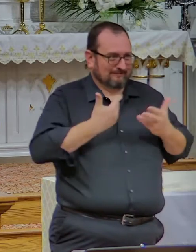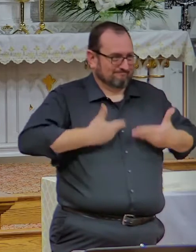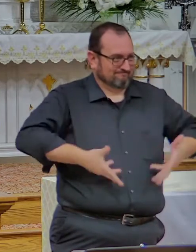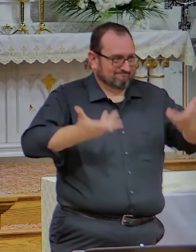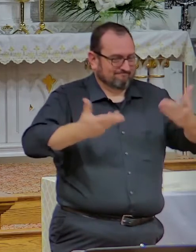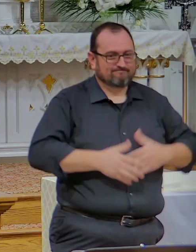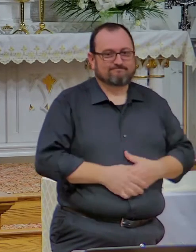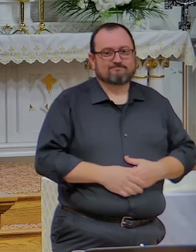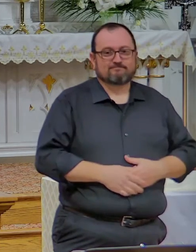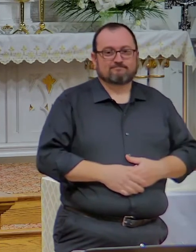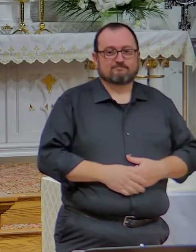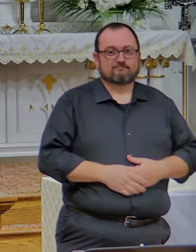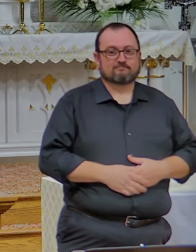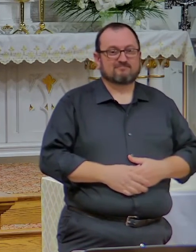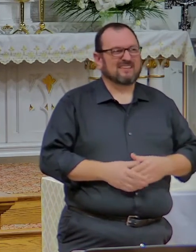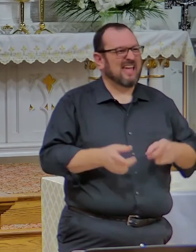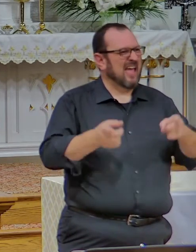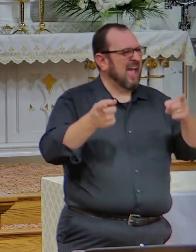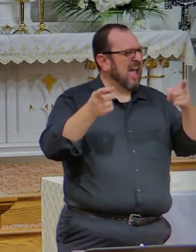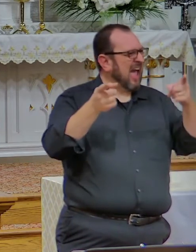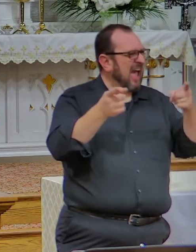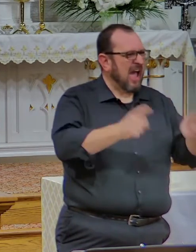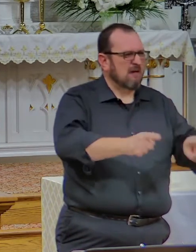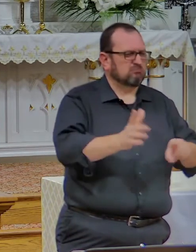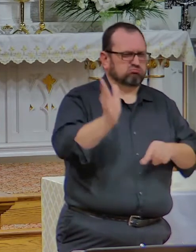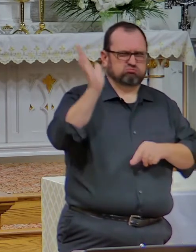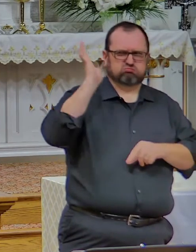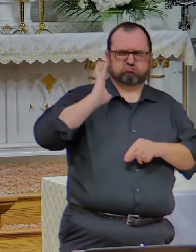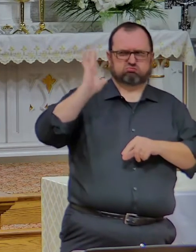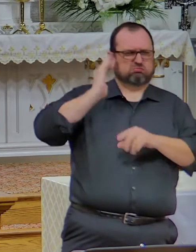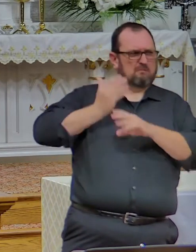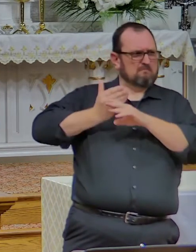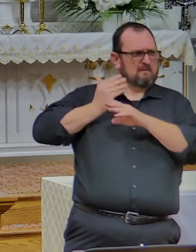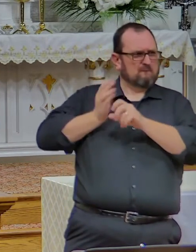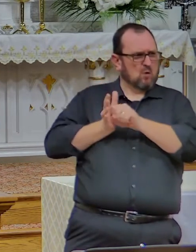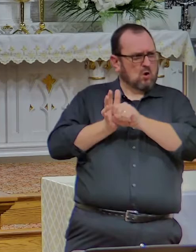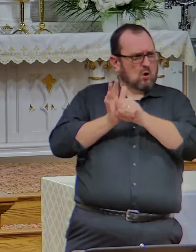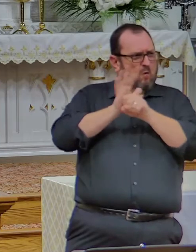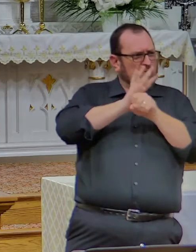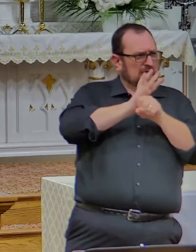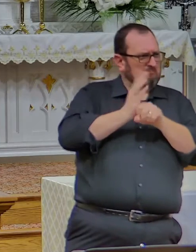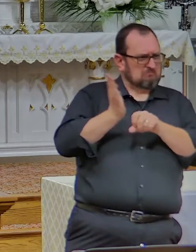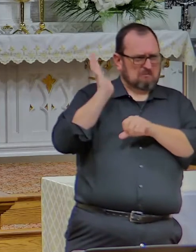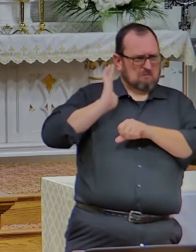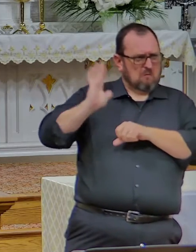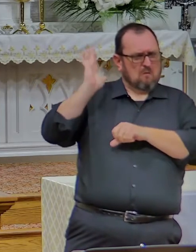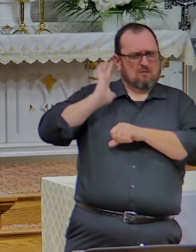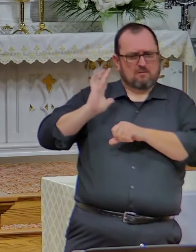It was happening long before COVID, but COVID was the